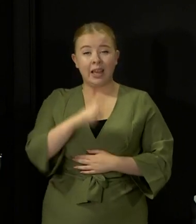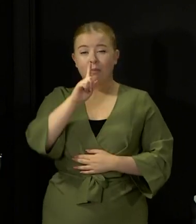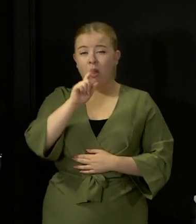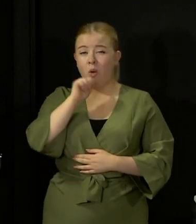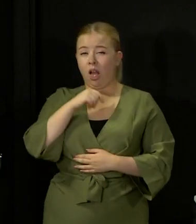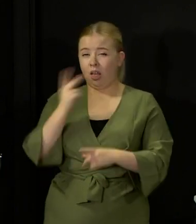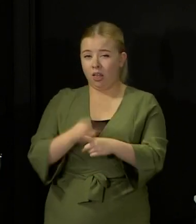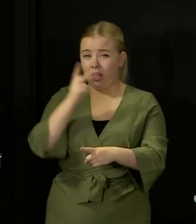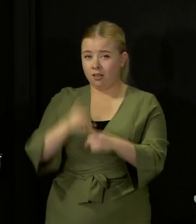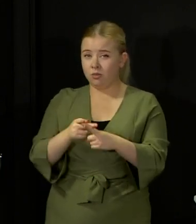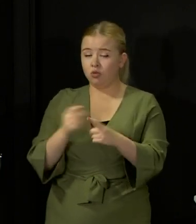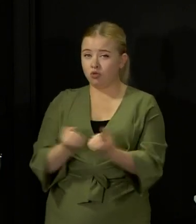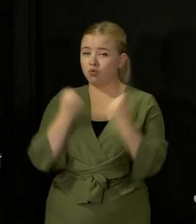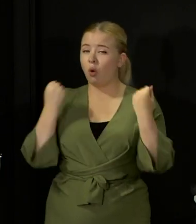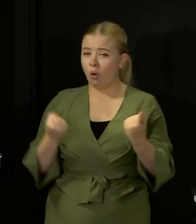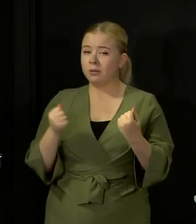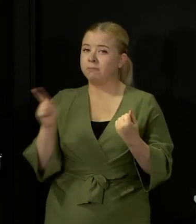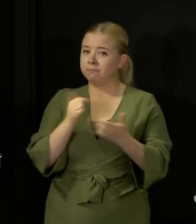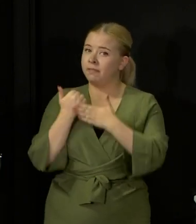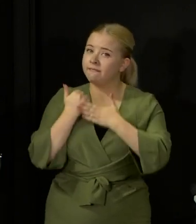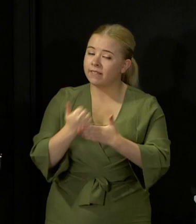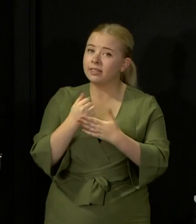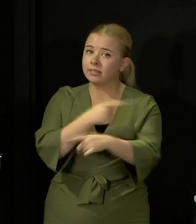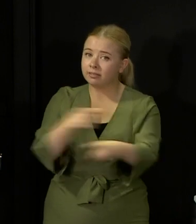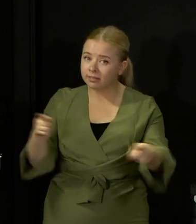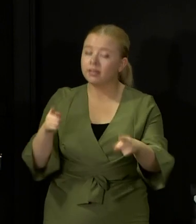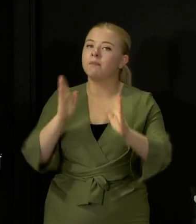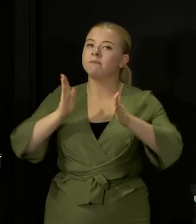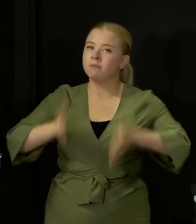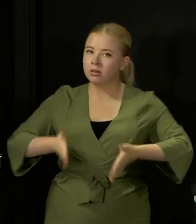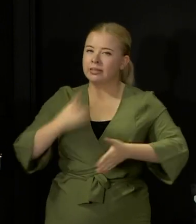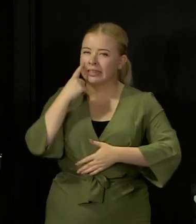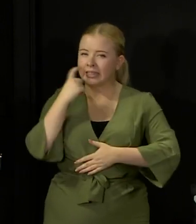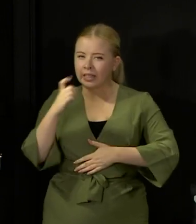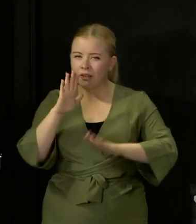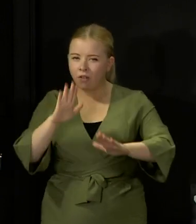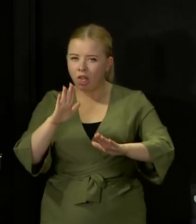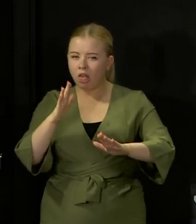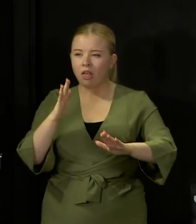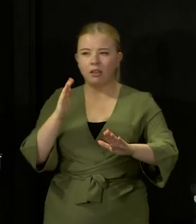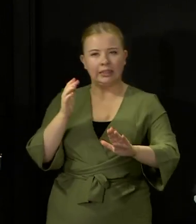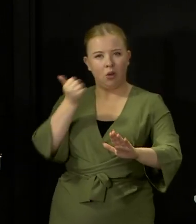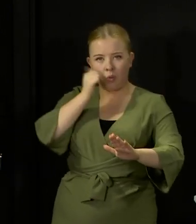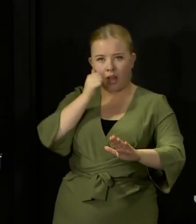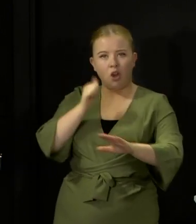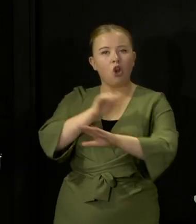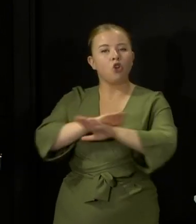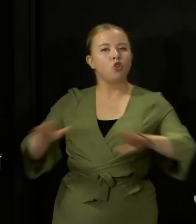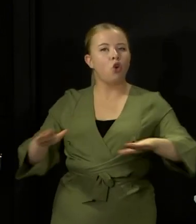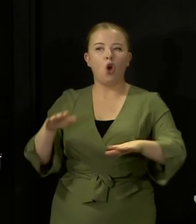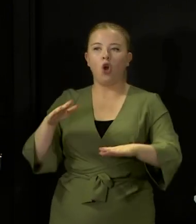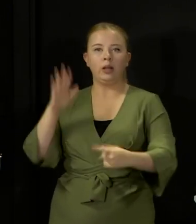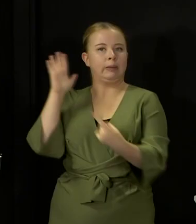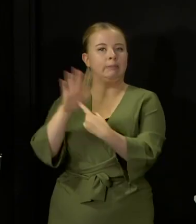reiterate this point very strongly today, my advice to you remains to be very cautious about non-essential foreign